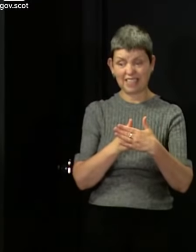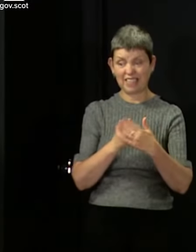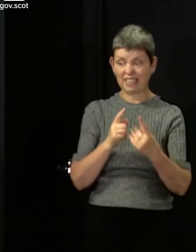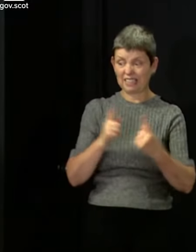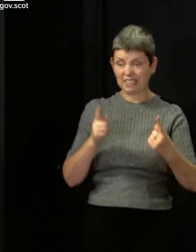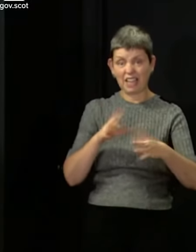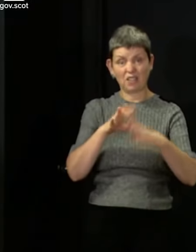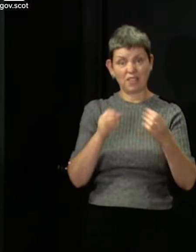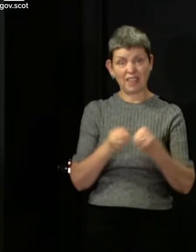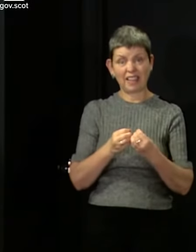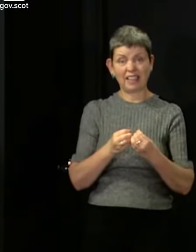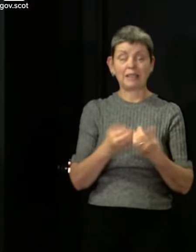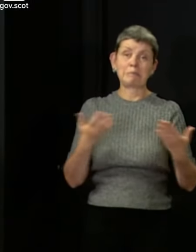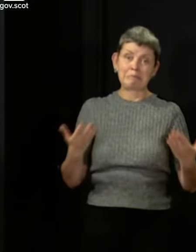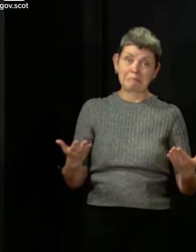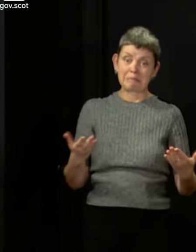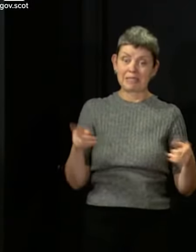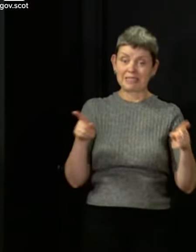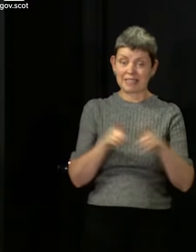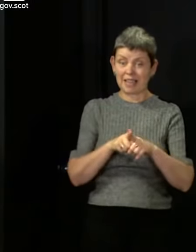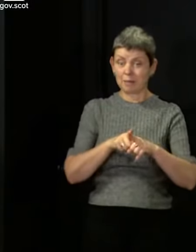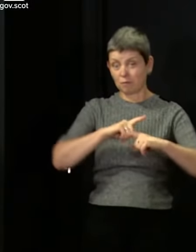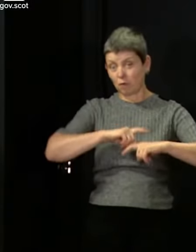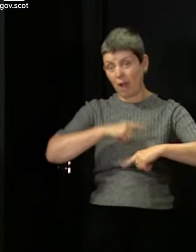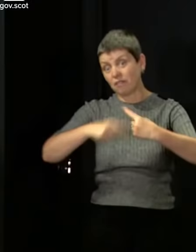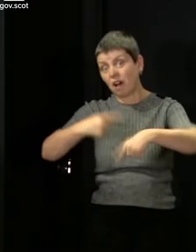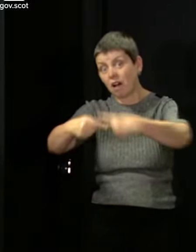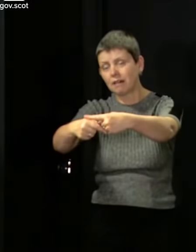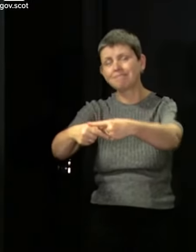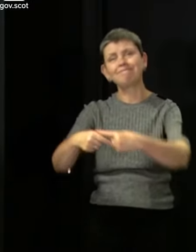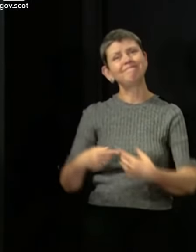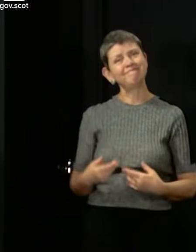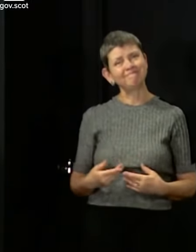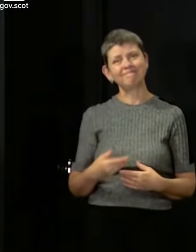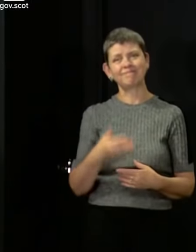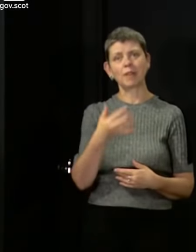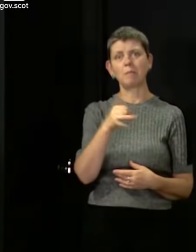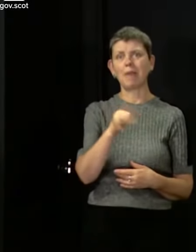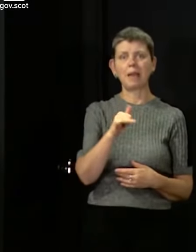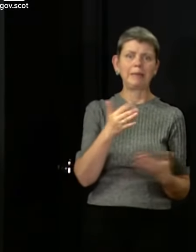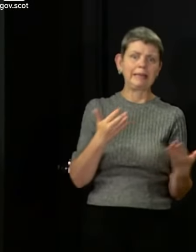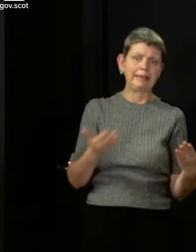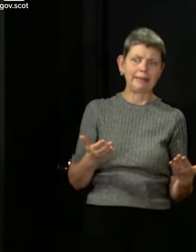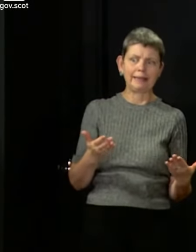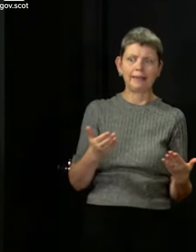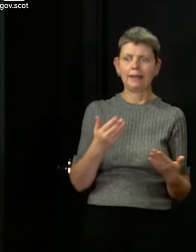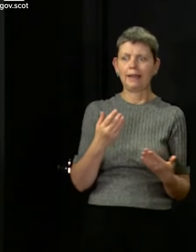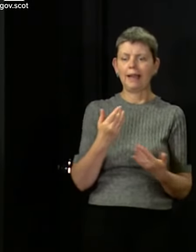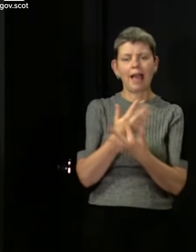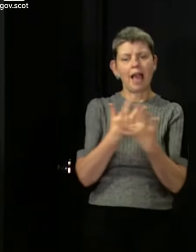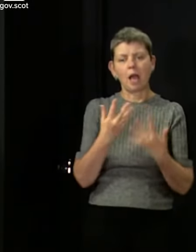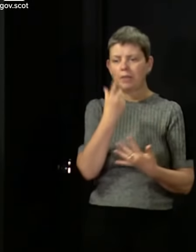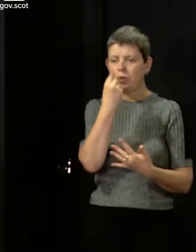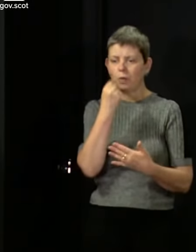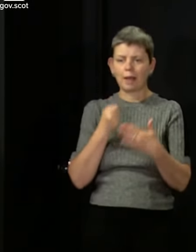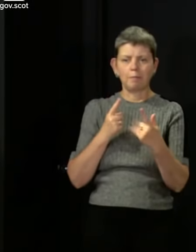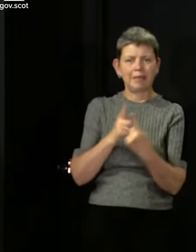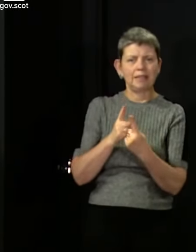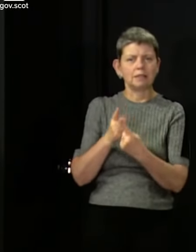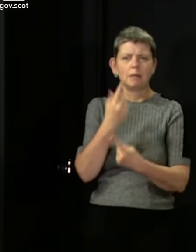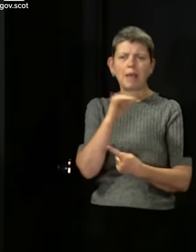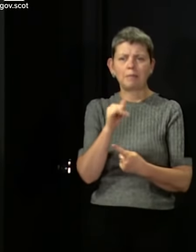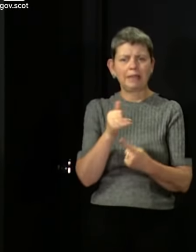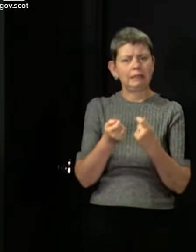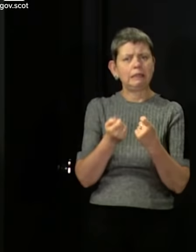yesterday, with maybe some change around the margins of the number of people you're able to meet and such like. But fundamentally,